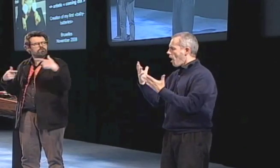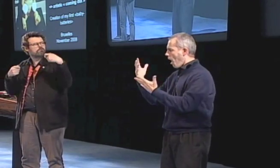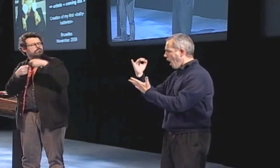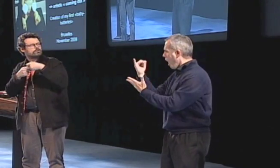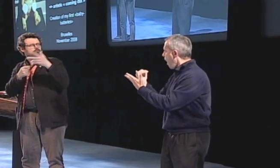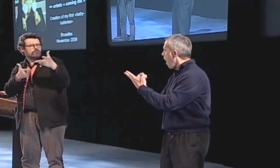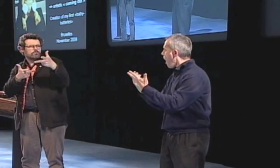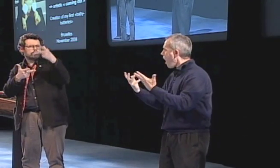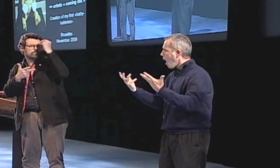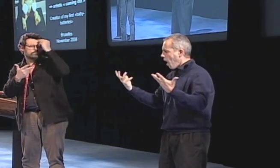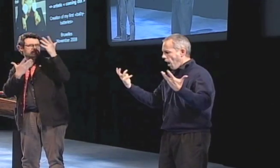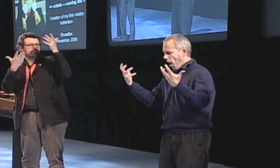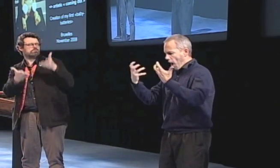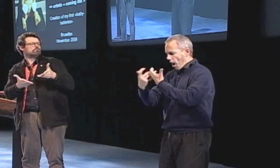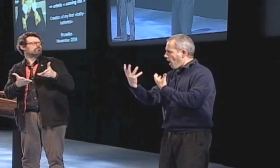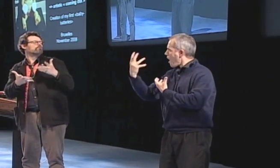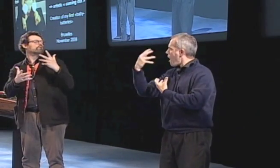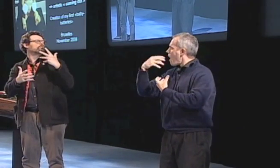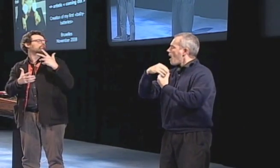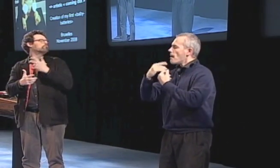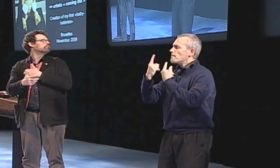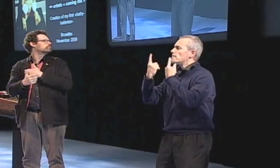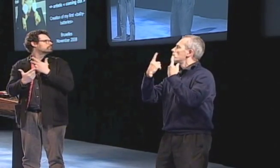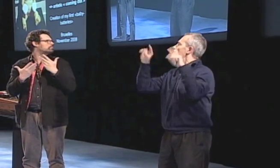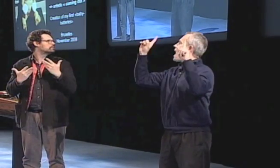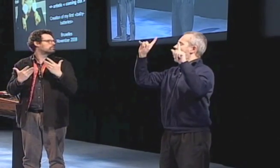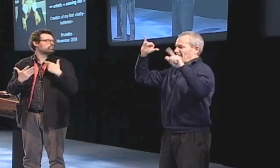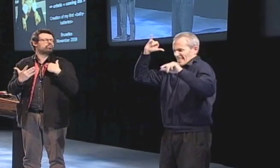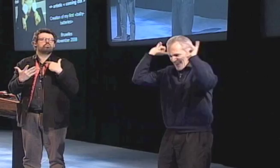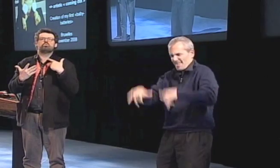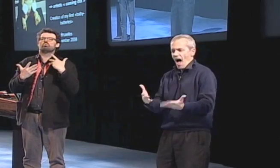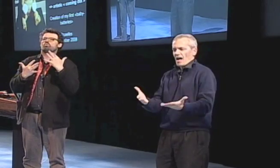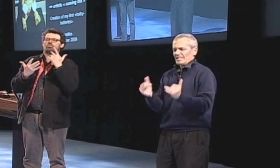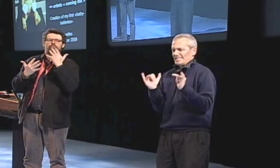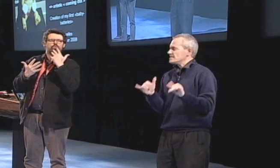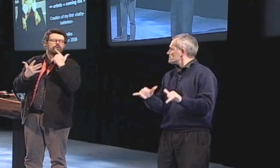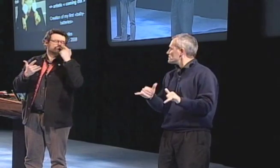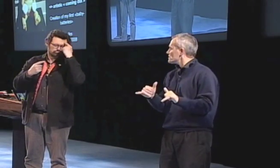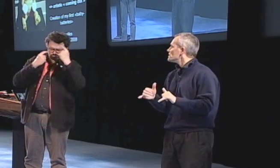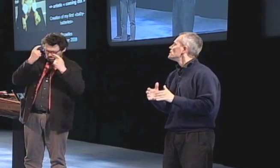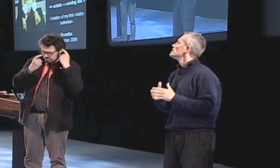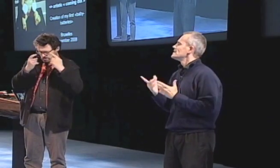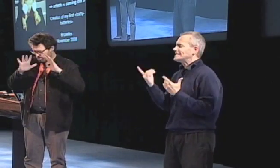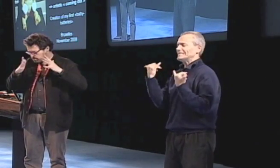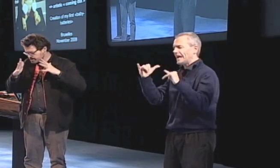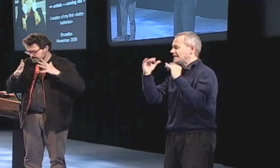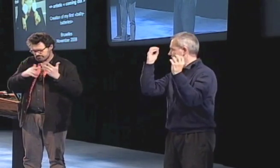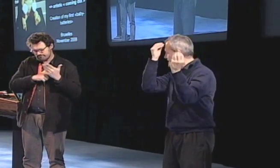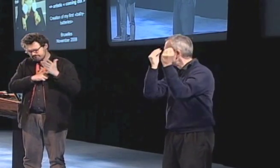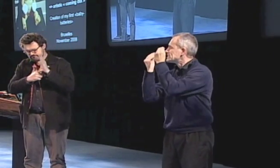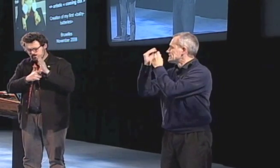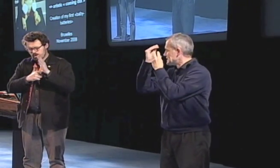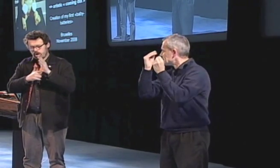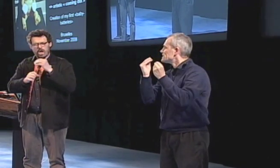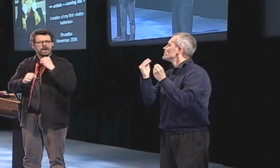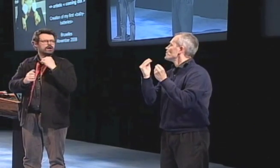I knew that I had identified something. And things began to come together. I knew that I had found